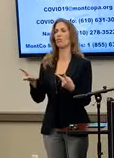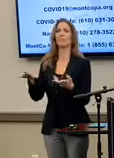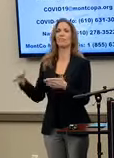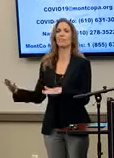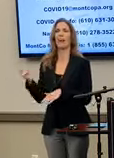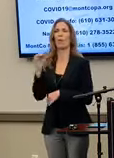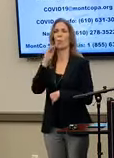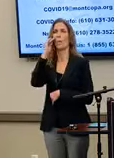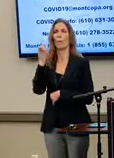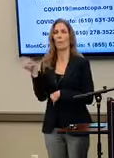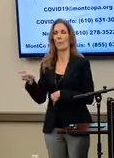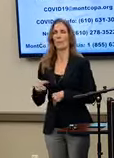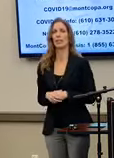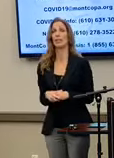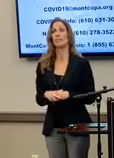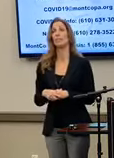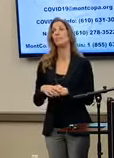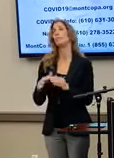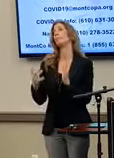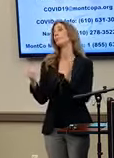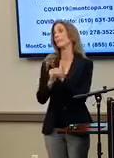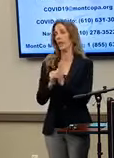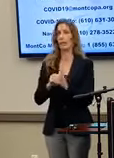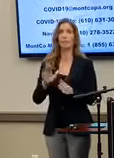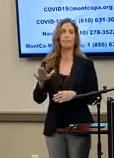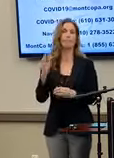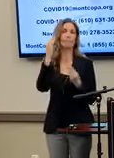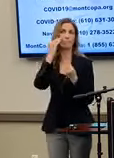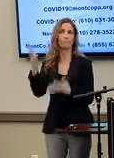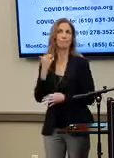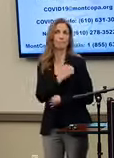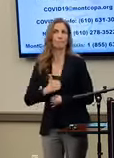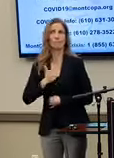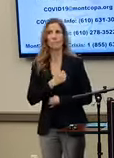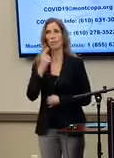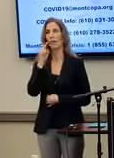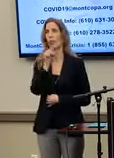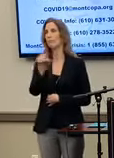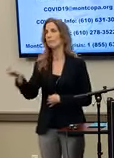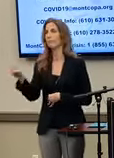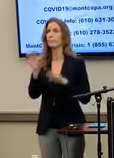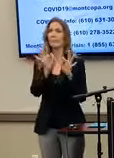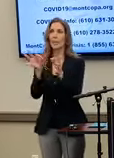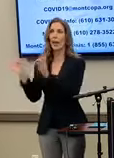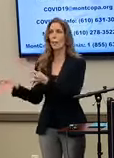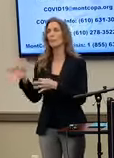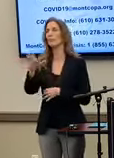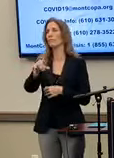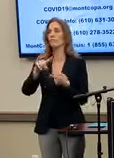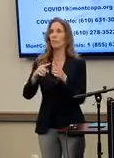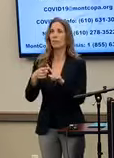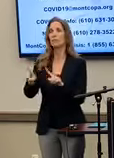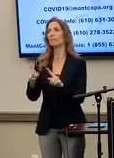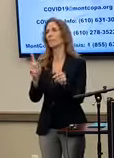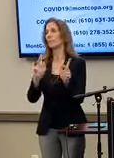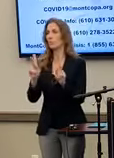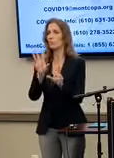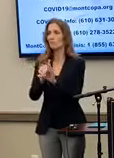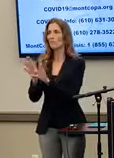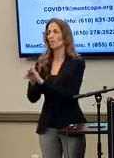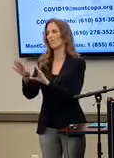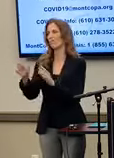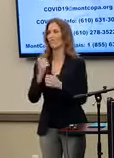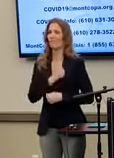home. Again, as always, we extend our condolences to those individuals, their families, their loved ones, and their